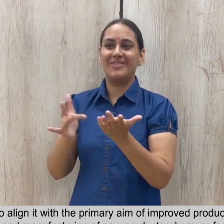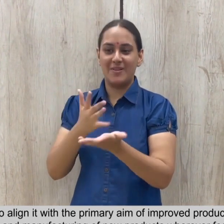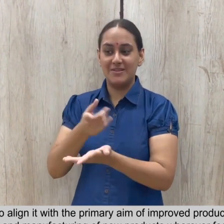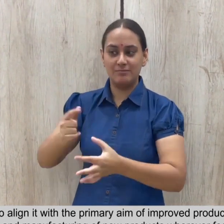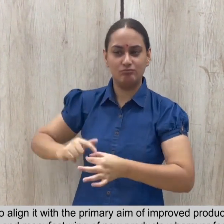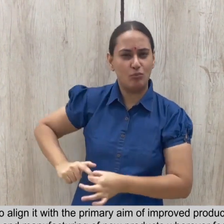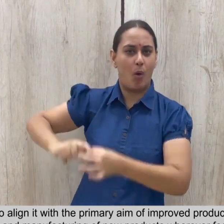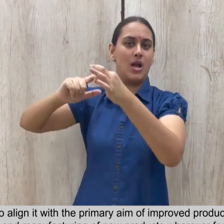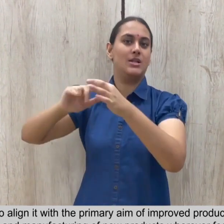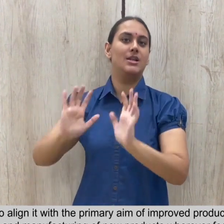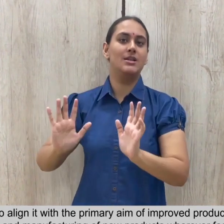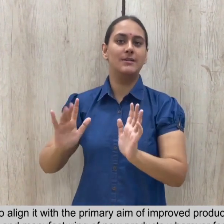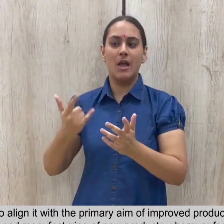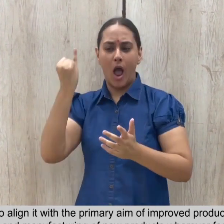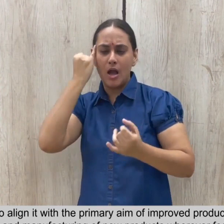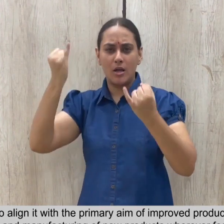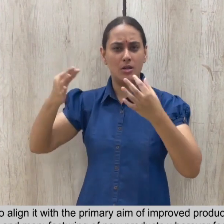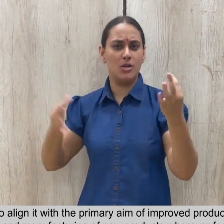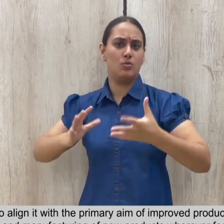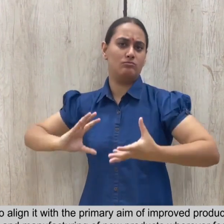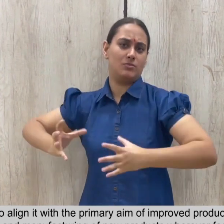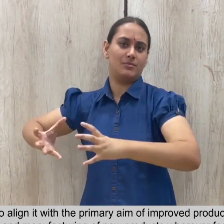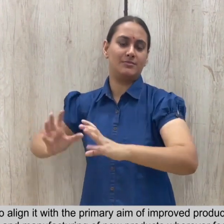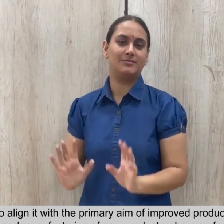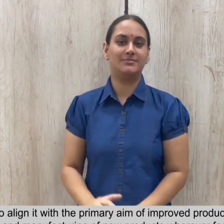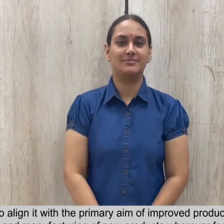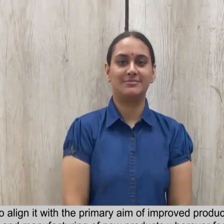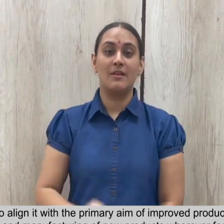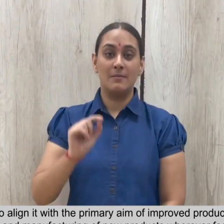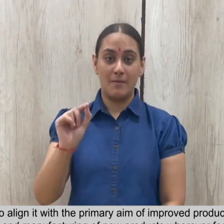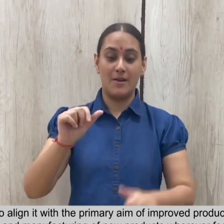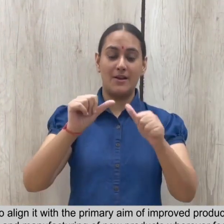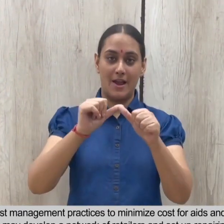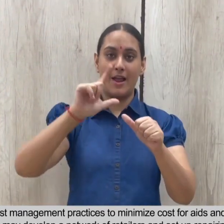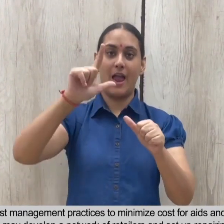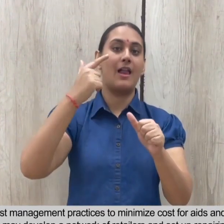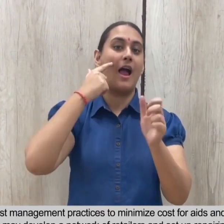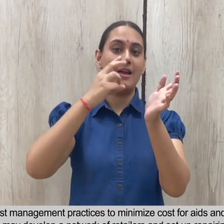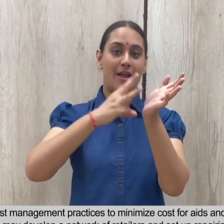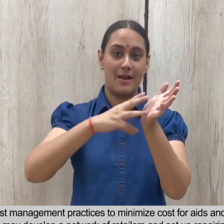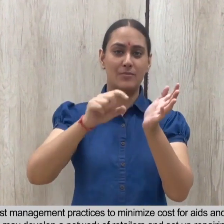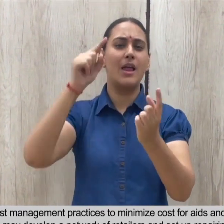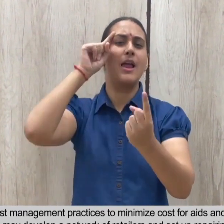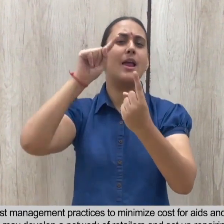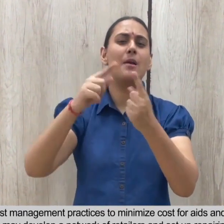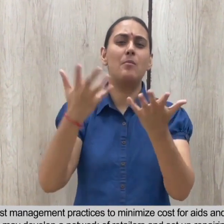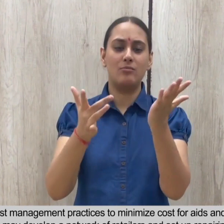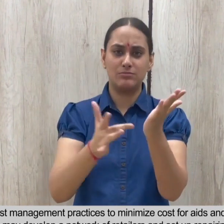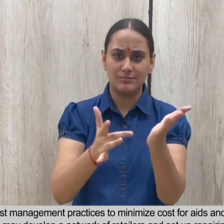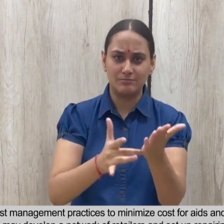design and development and manufacturing of new products wherever feasible. 15.1 Aalimco will apply best